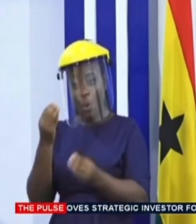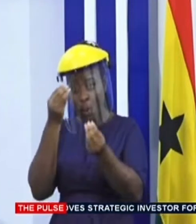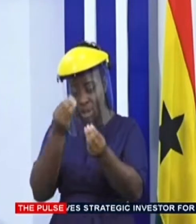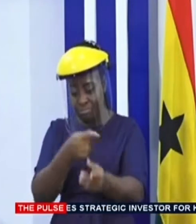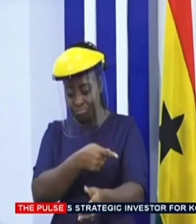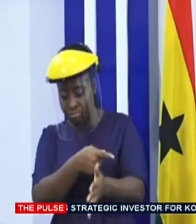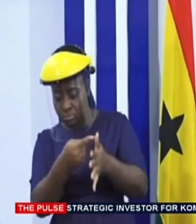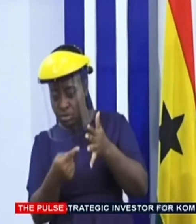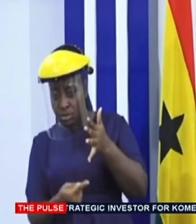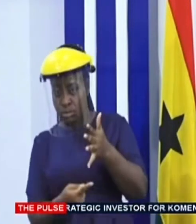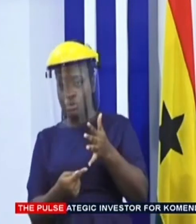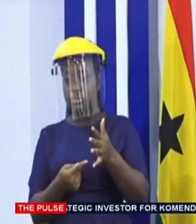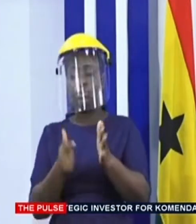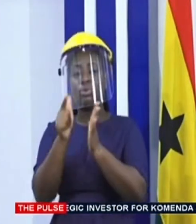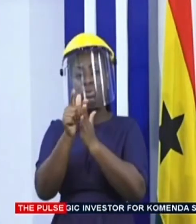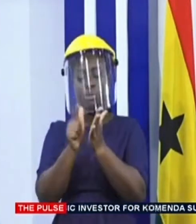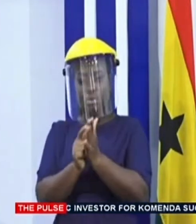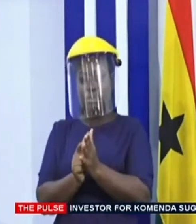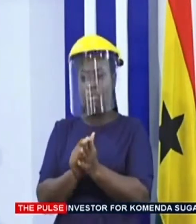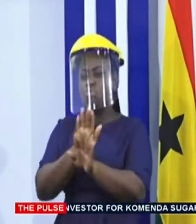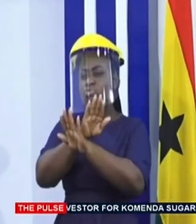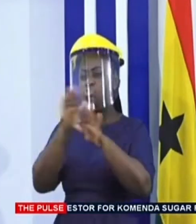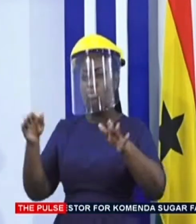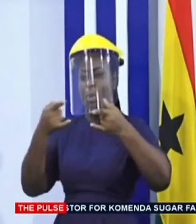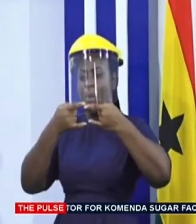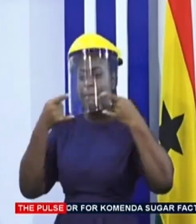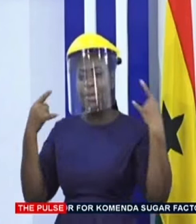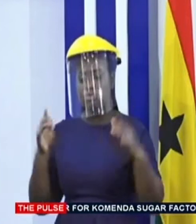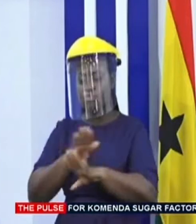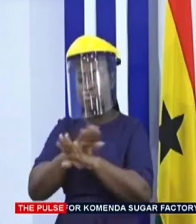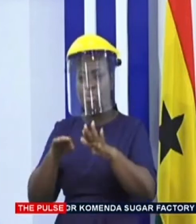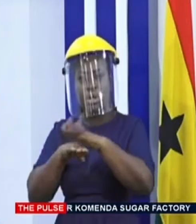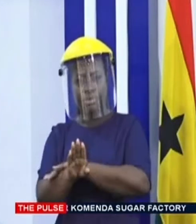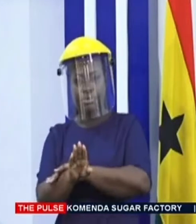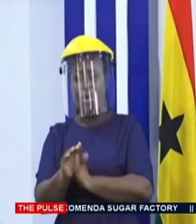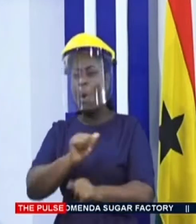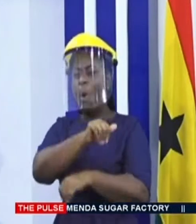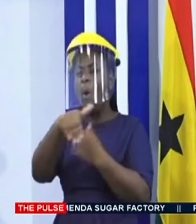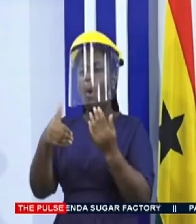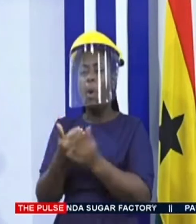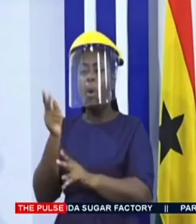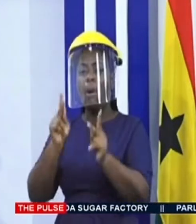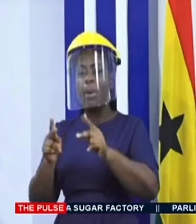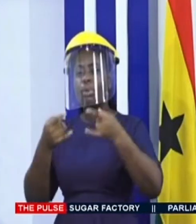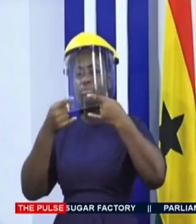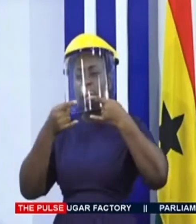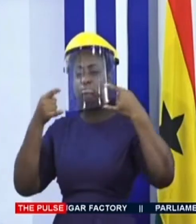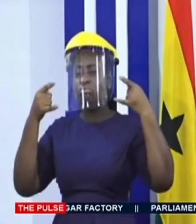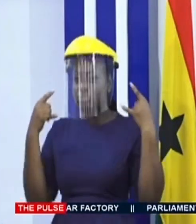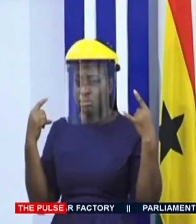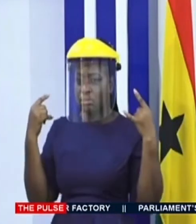display of no mask no entry signage and ensure that all patrons are wearing masks on entry